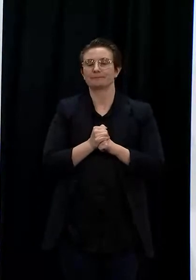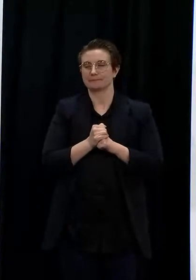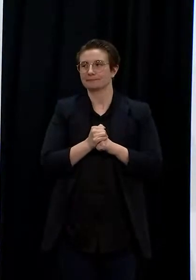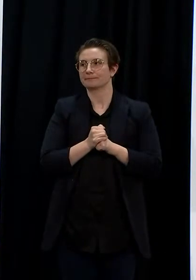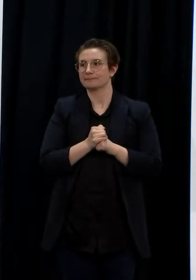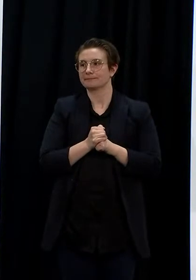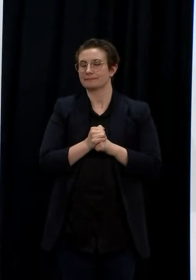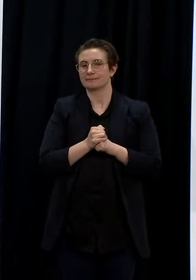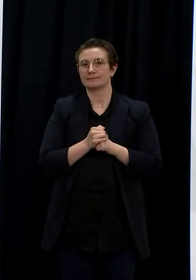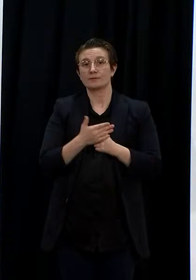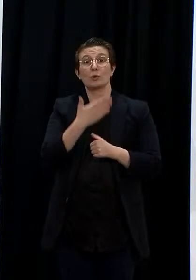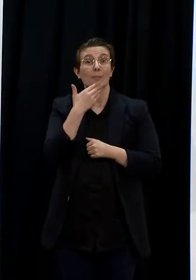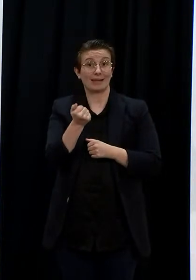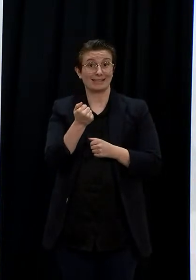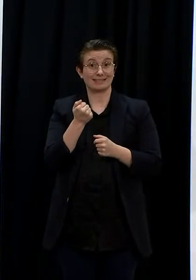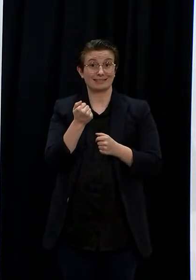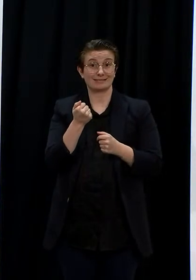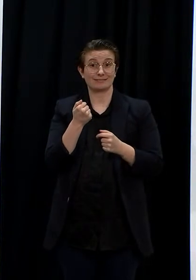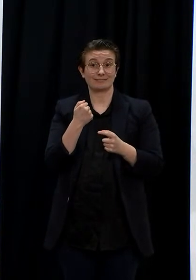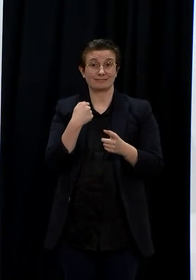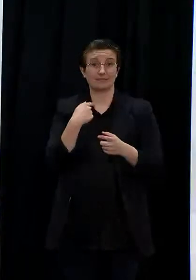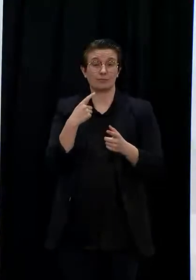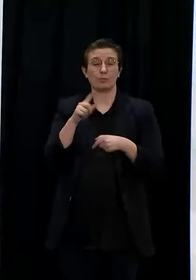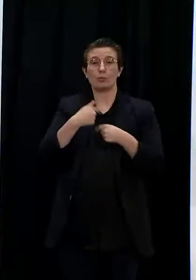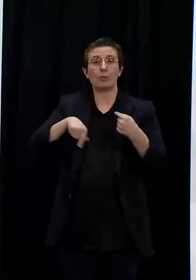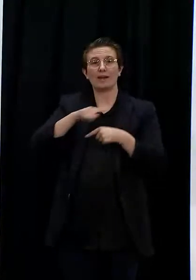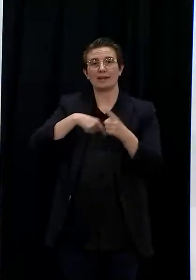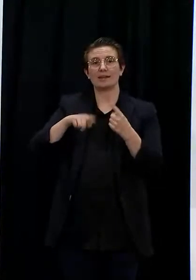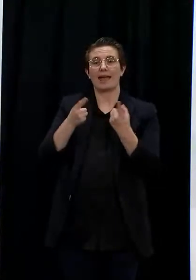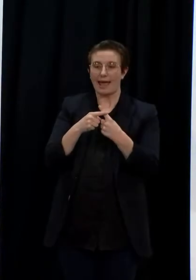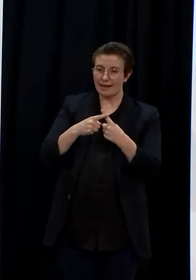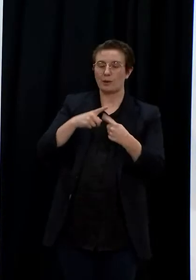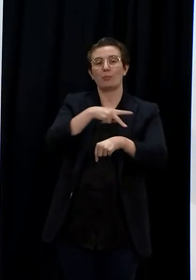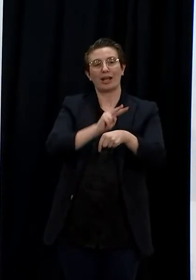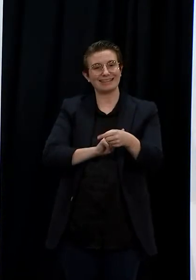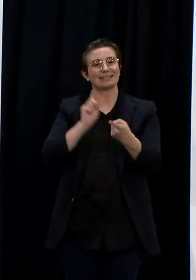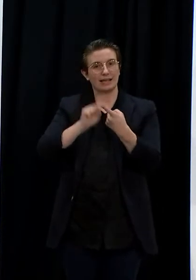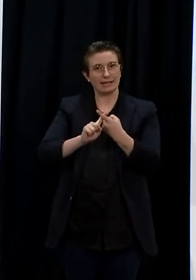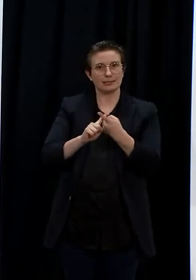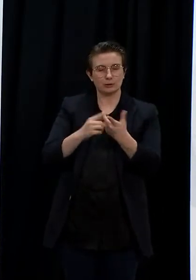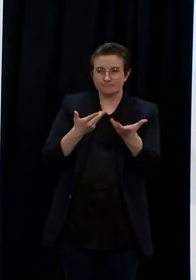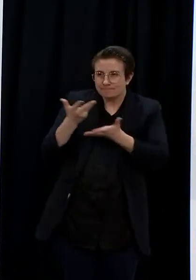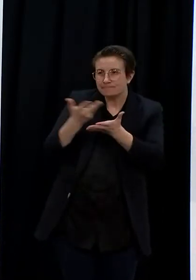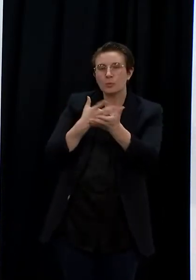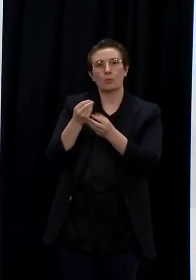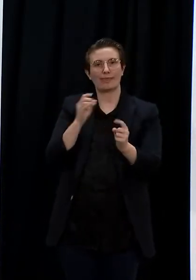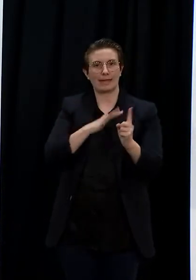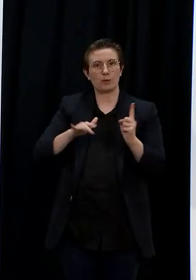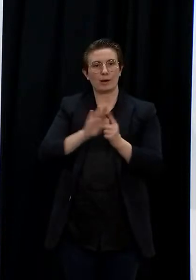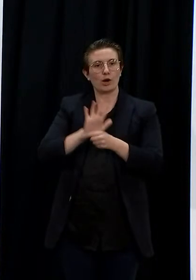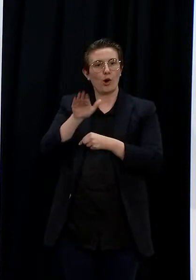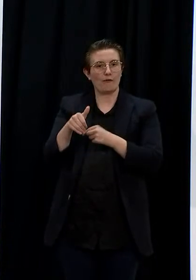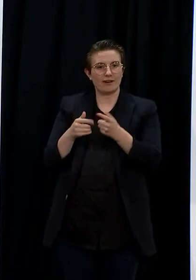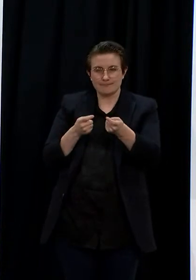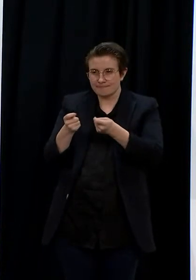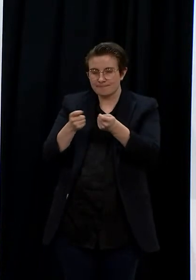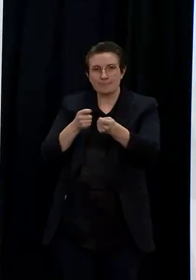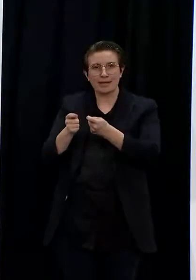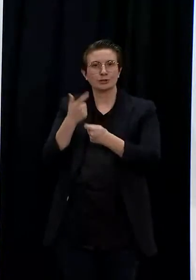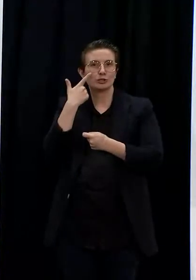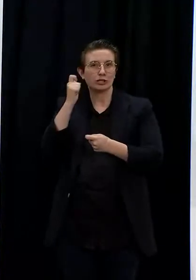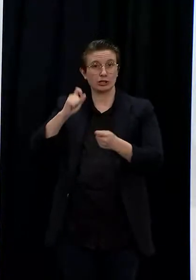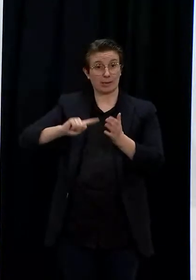Police continue to engage with IWI regarding the management of the northern checkpoints but rest assured the purpose of the checkpoints is to keep COVID out.